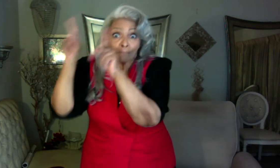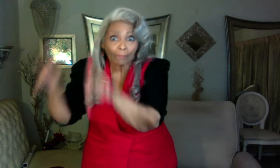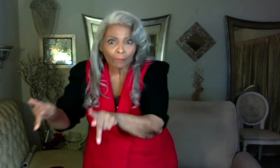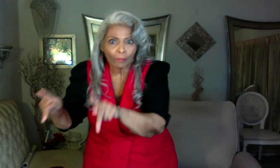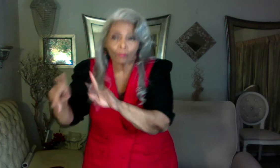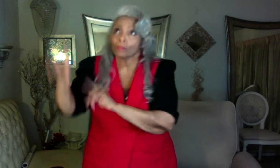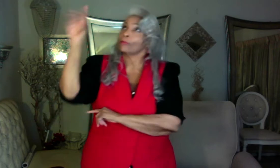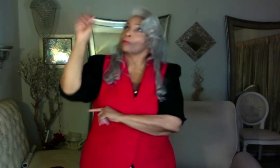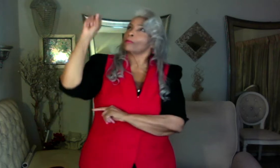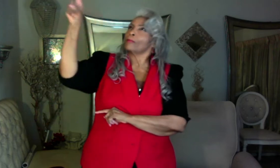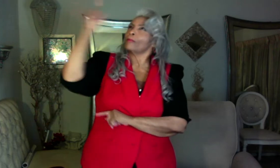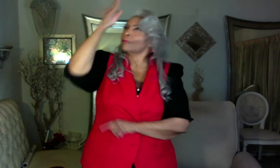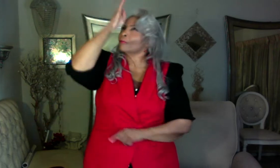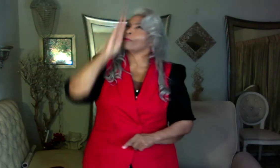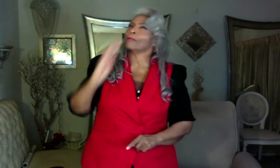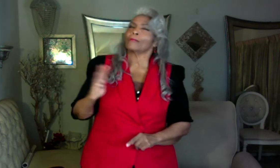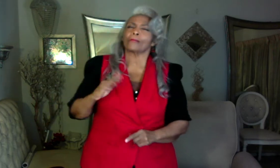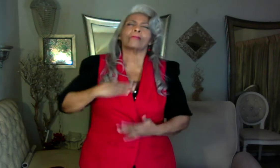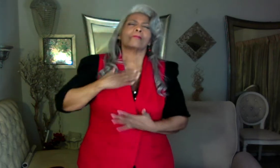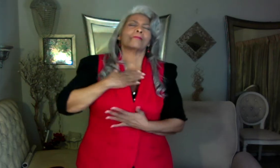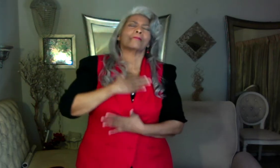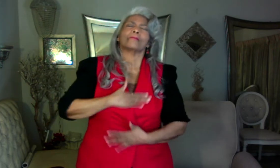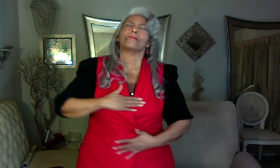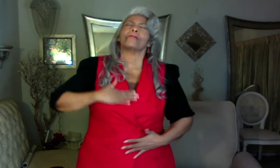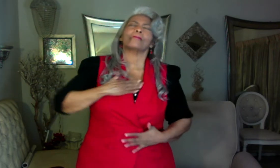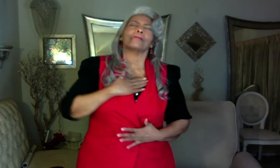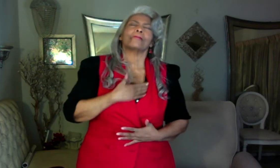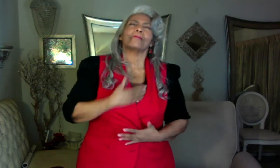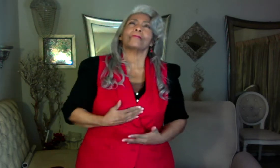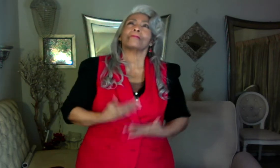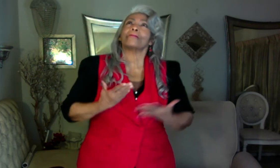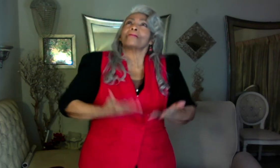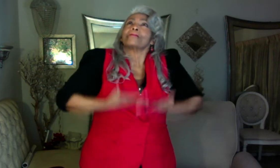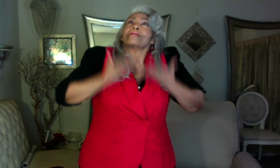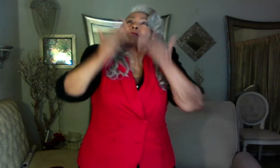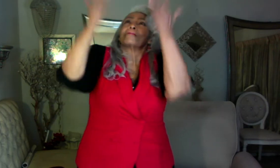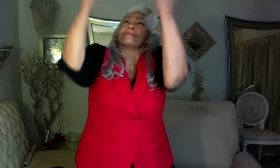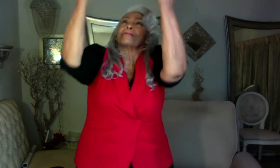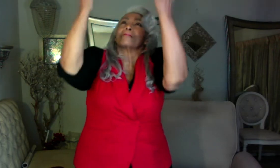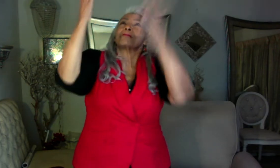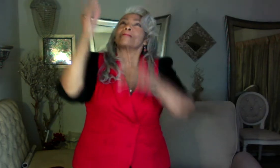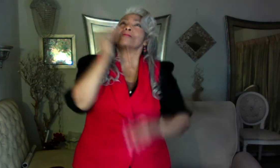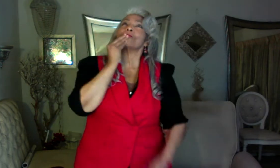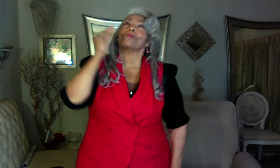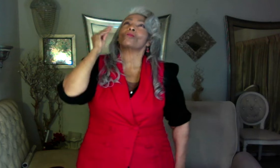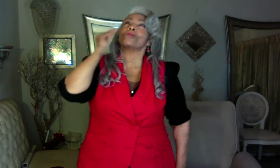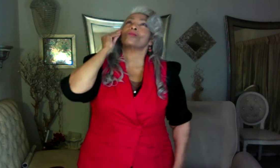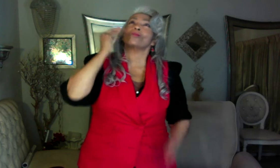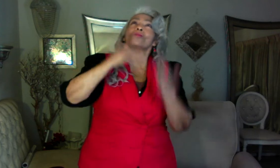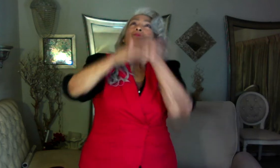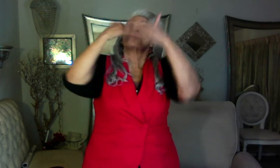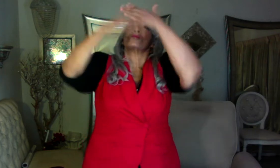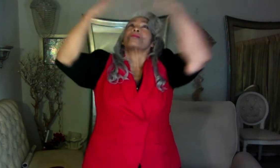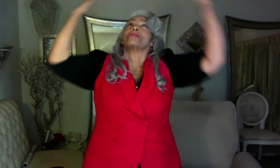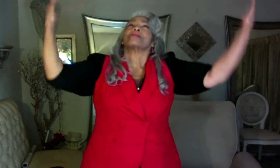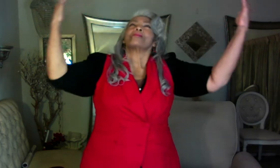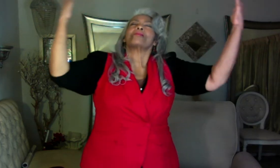ask God, please, please take me home to heaven.